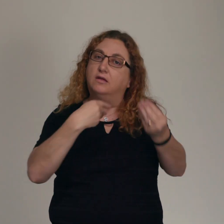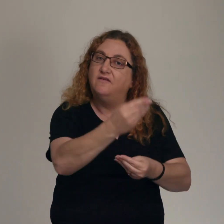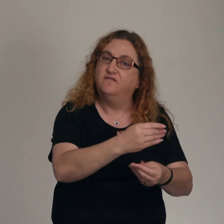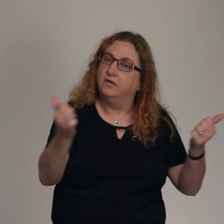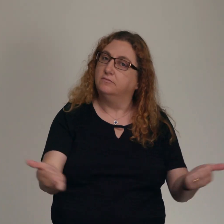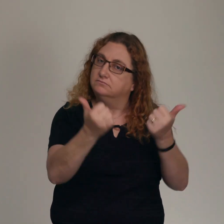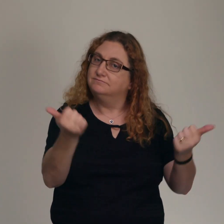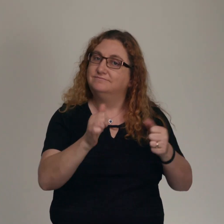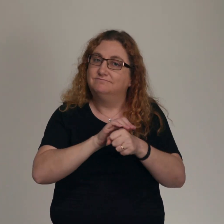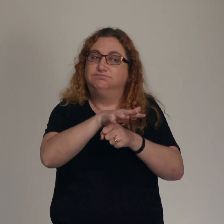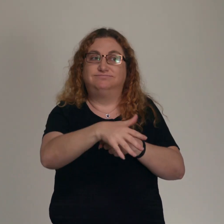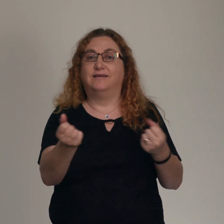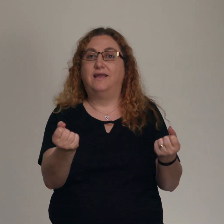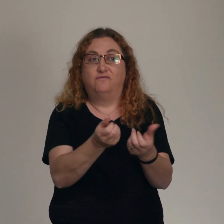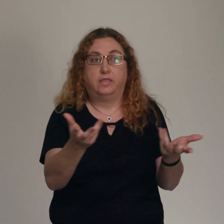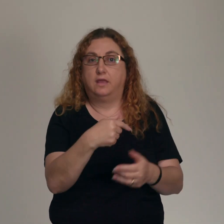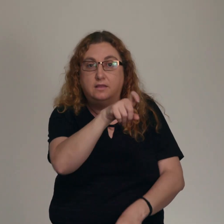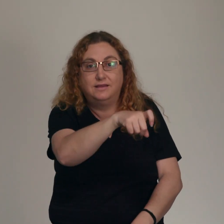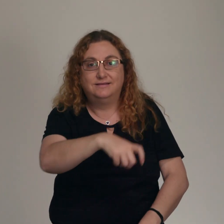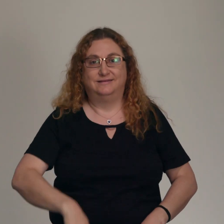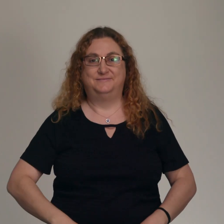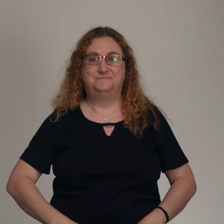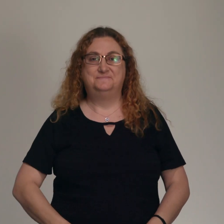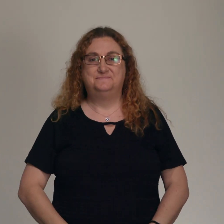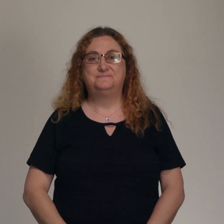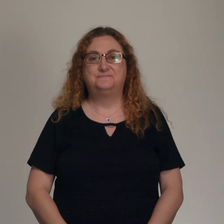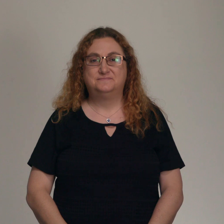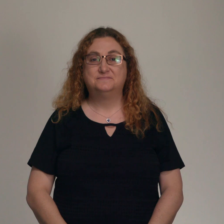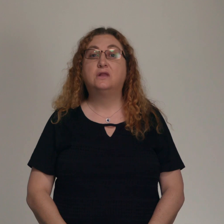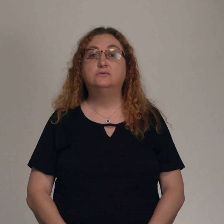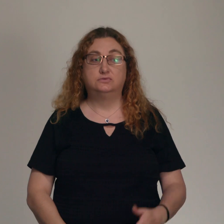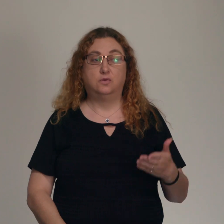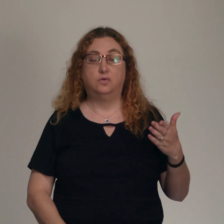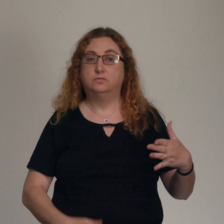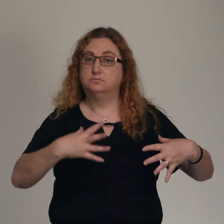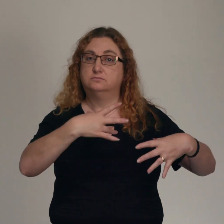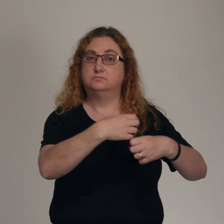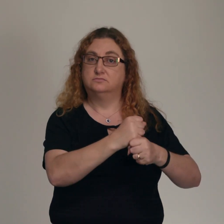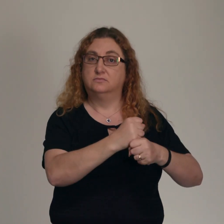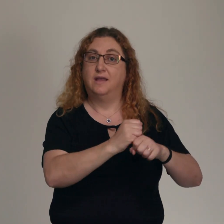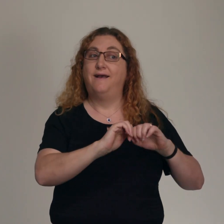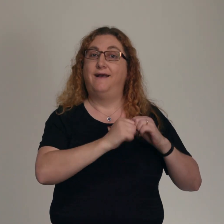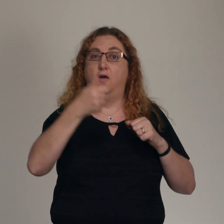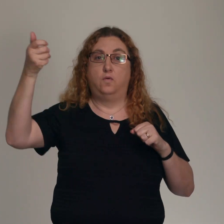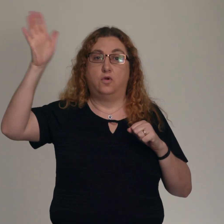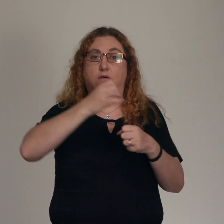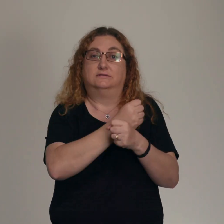in other words, the summary of Israel's salvation is that God has saved them by